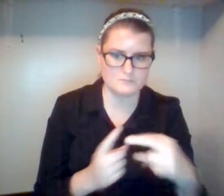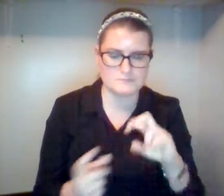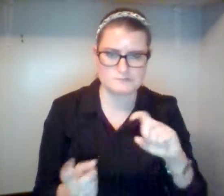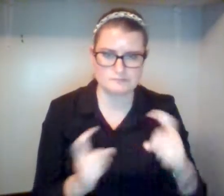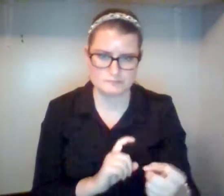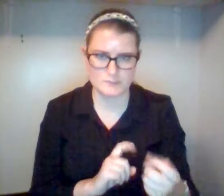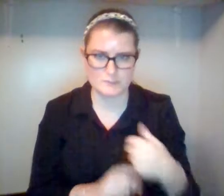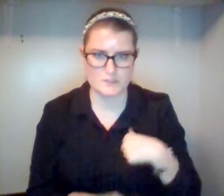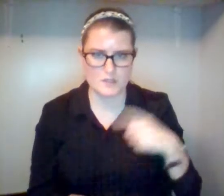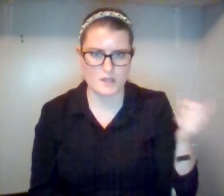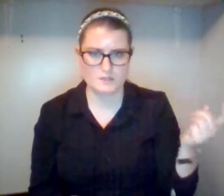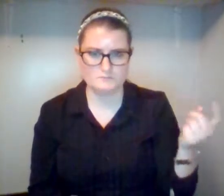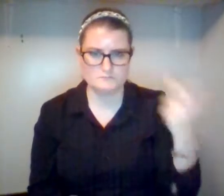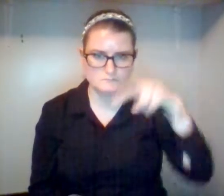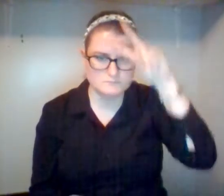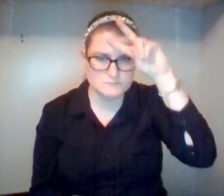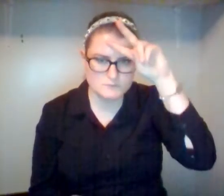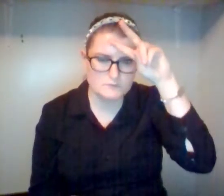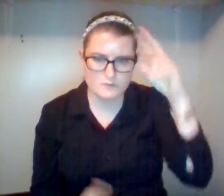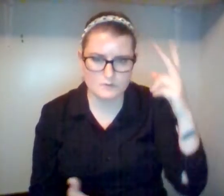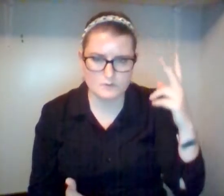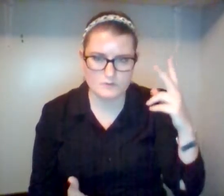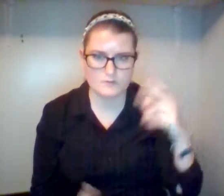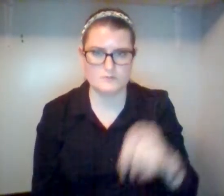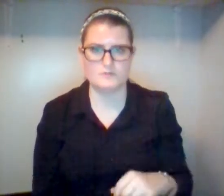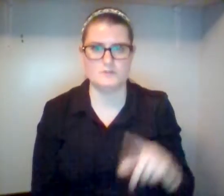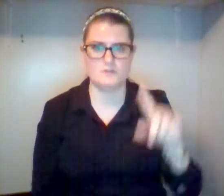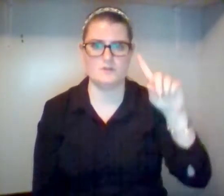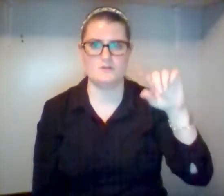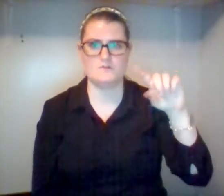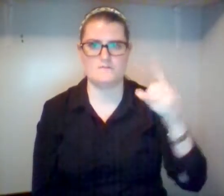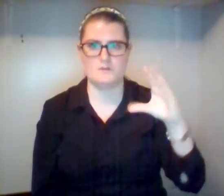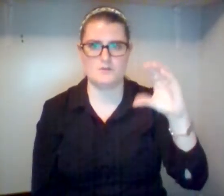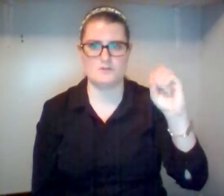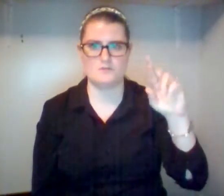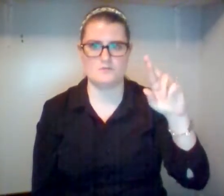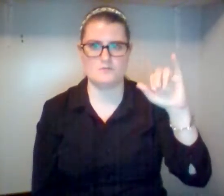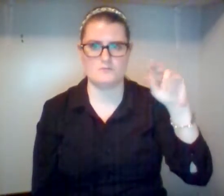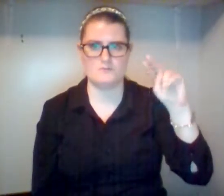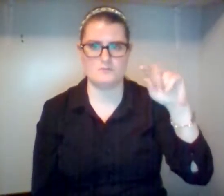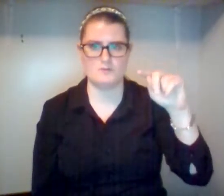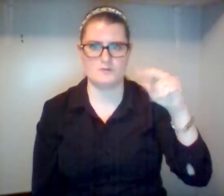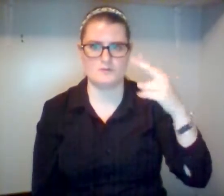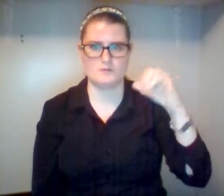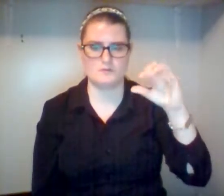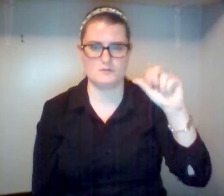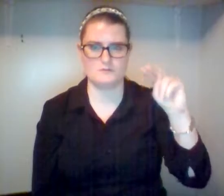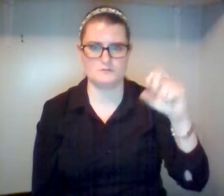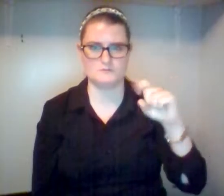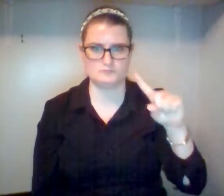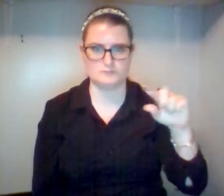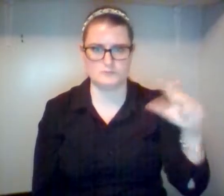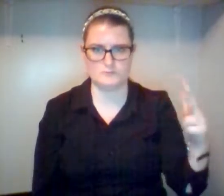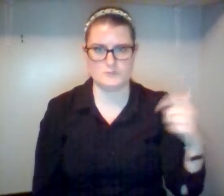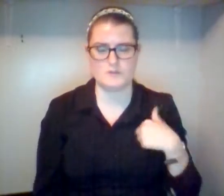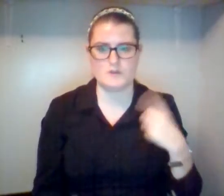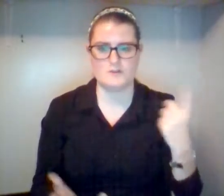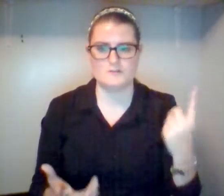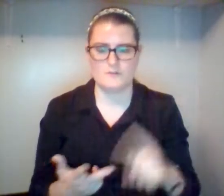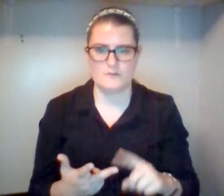considered, like Paul, the scum of the world. That's 1 Corinthians 4.13 So how do we think about our